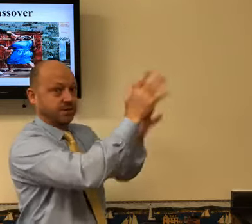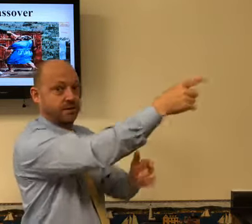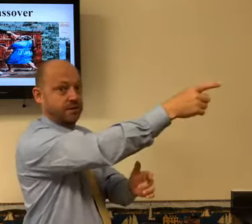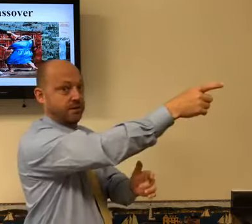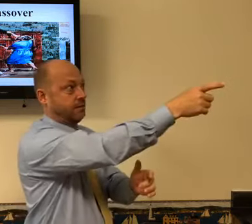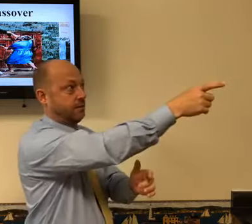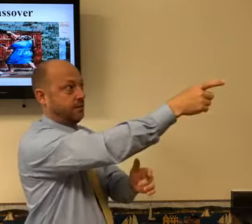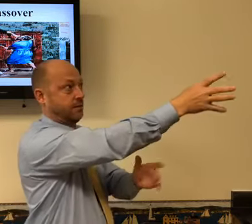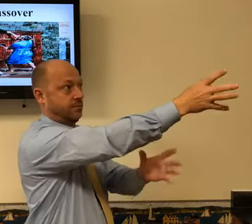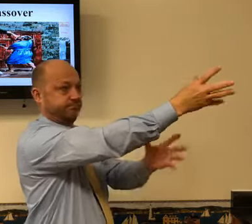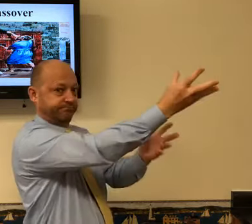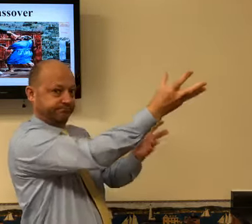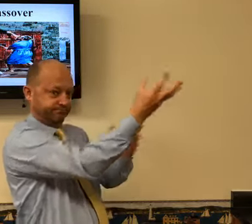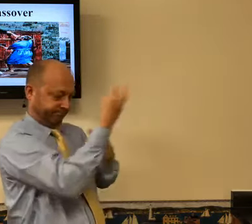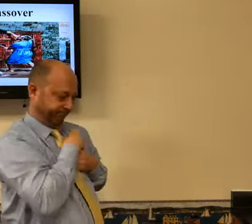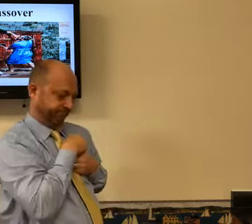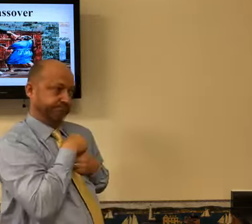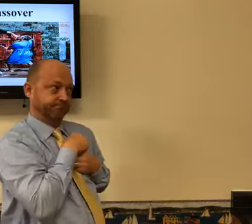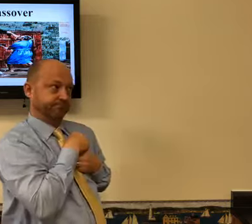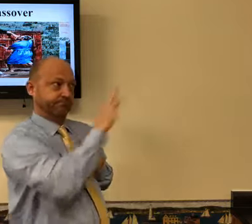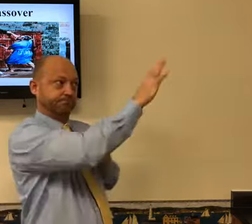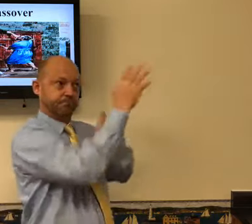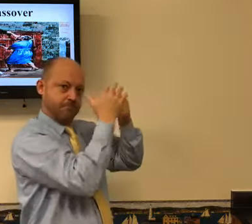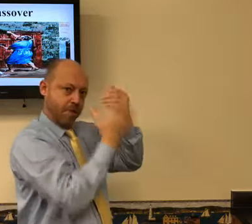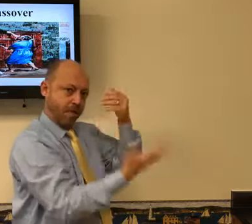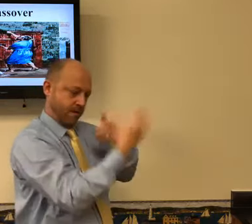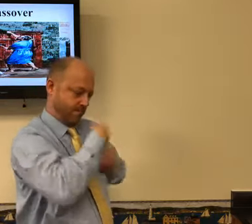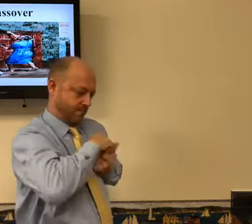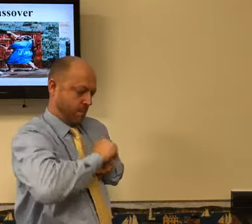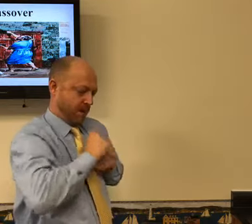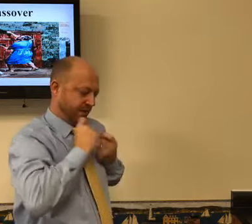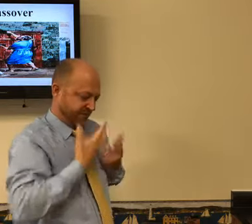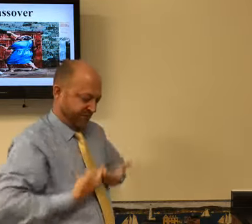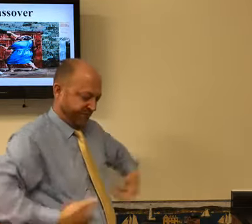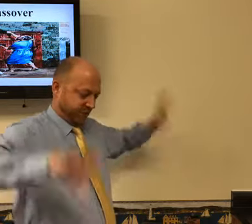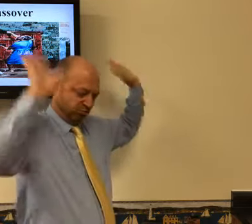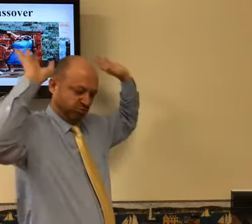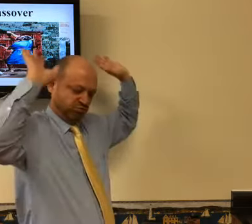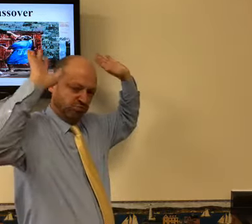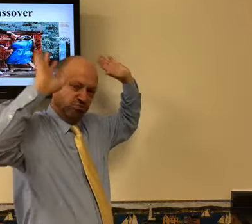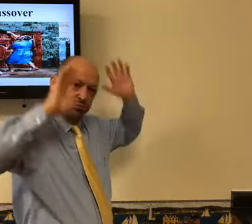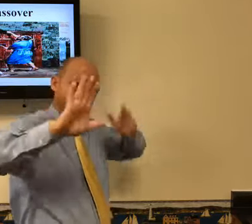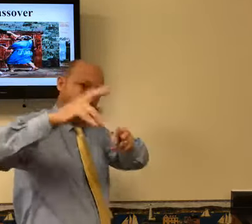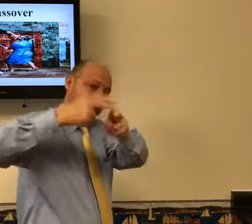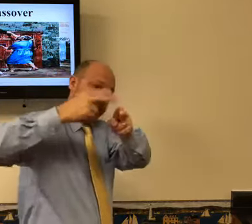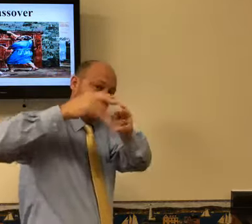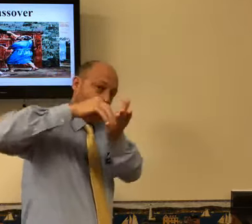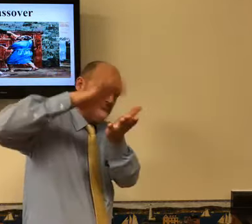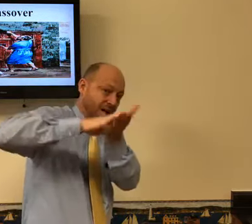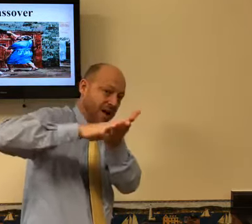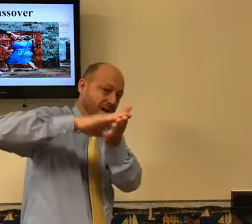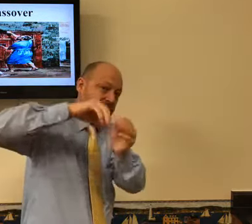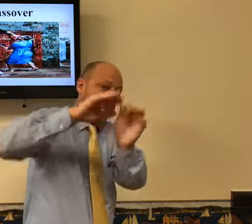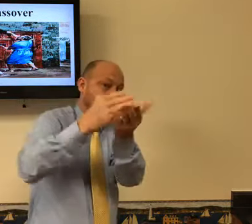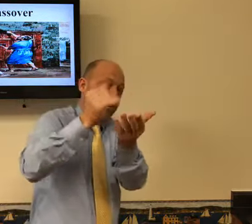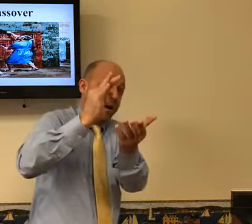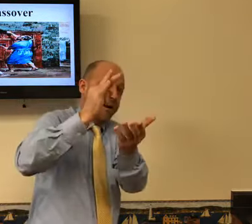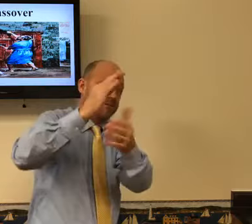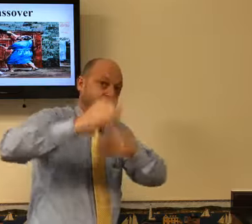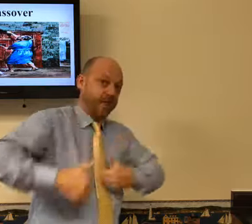do that? Believe on the name of Jesus Christ. Accept him into your heart. Accept that blood to wash away your sins so that your name will be